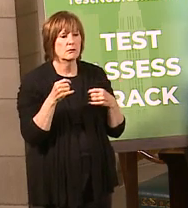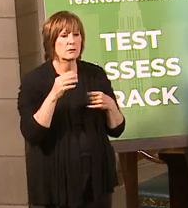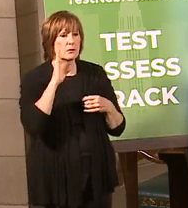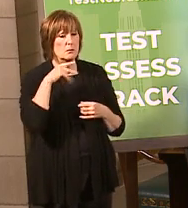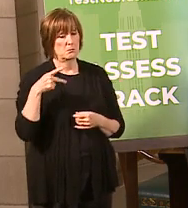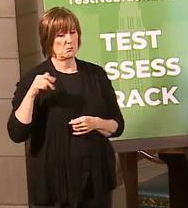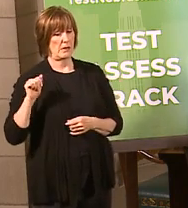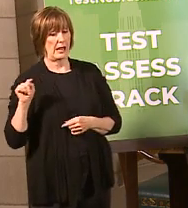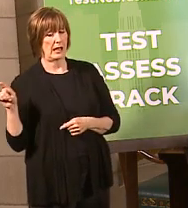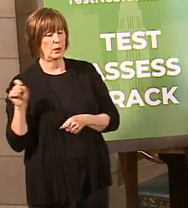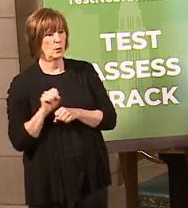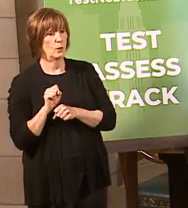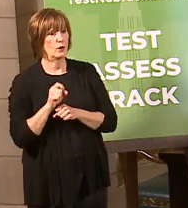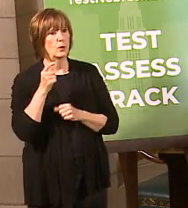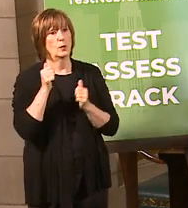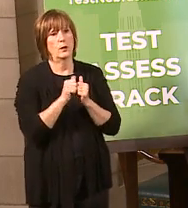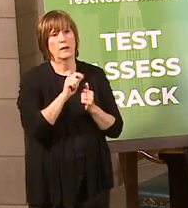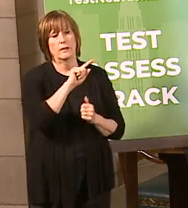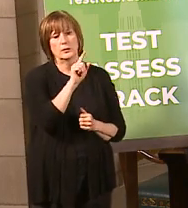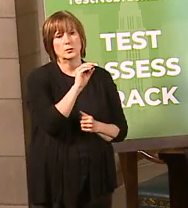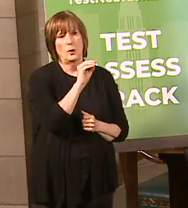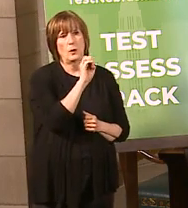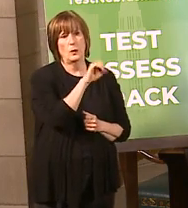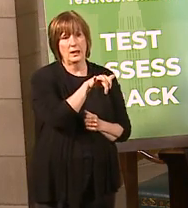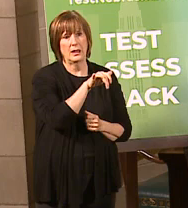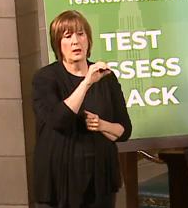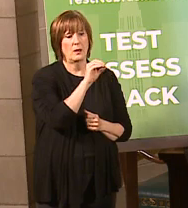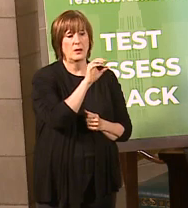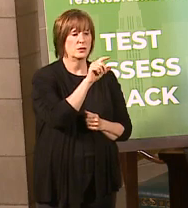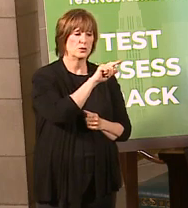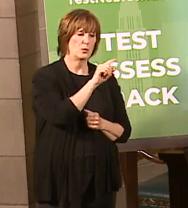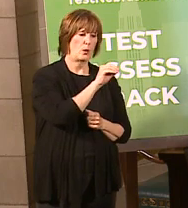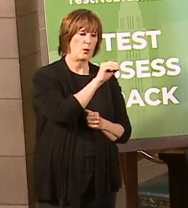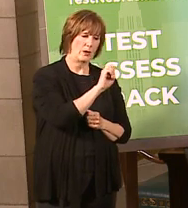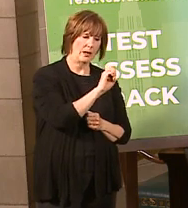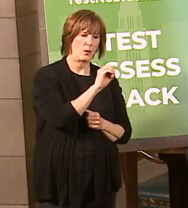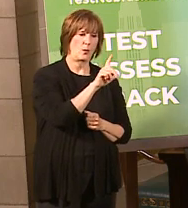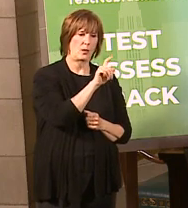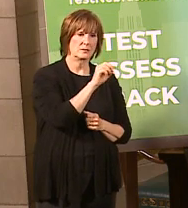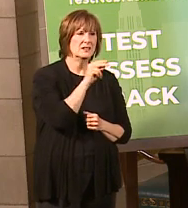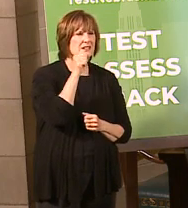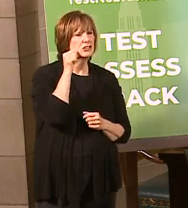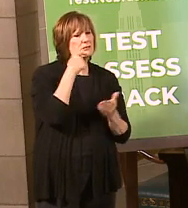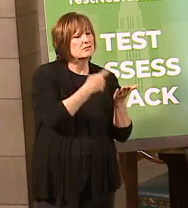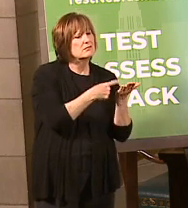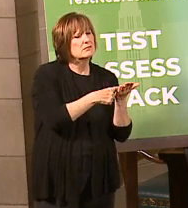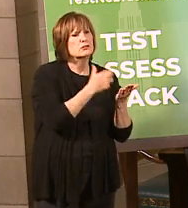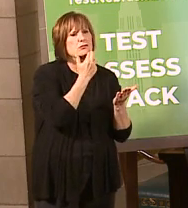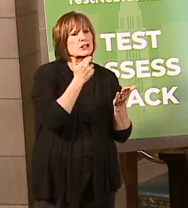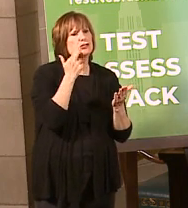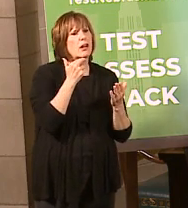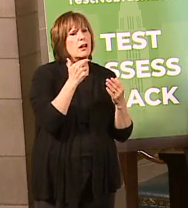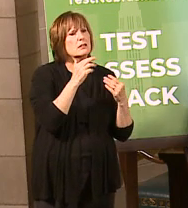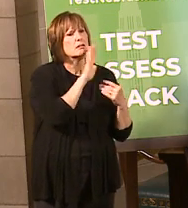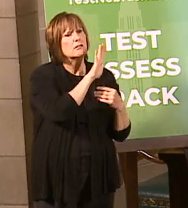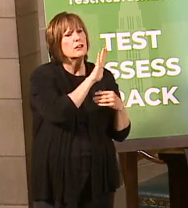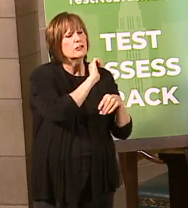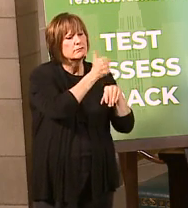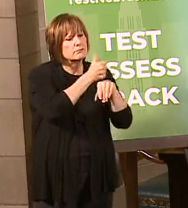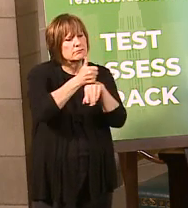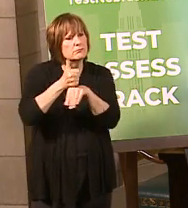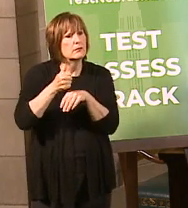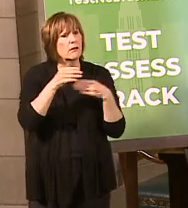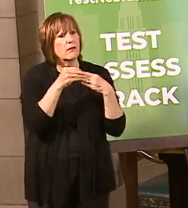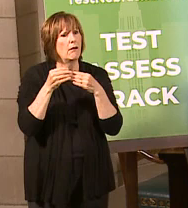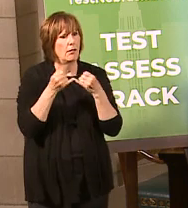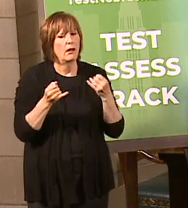know that Pat also worked, for example, with Zoe Olson who we had here yesterday, or yeah, it was yesterday, right, talking about the restaurant guidelines and so forth. So, yes, it